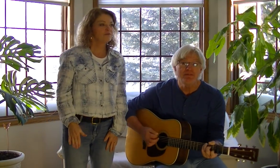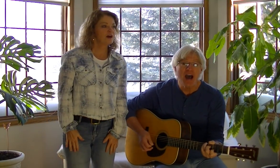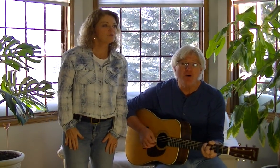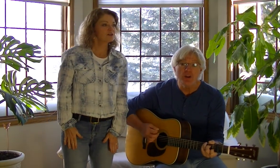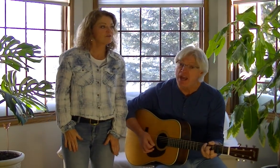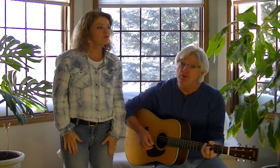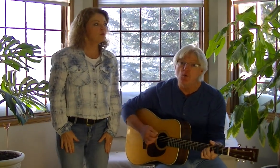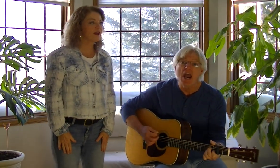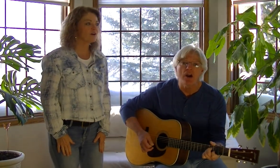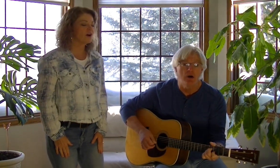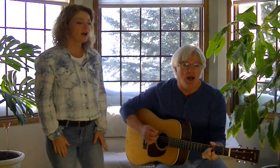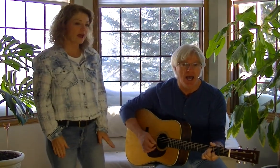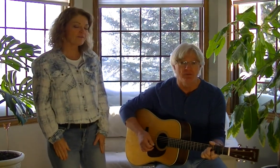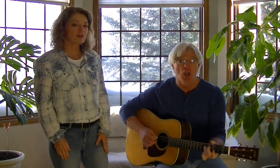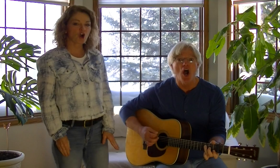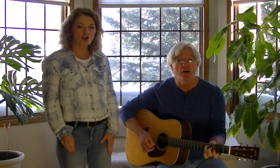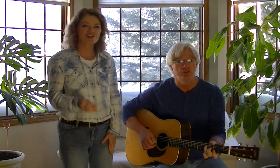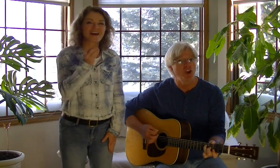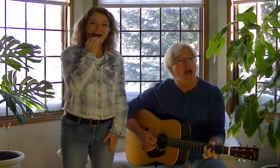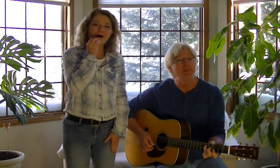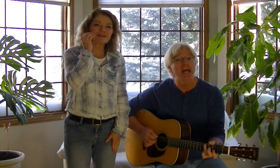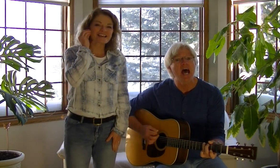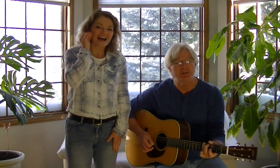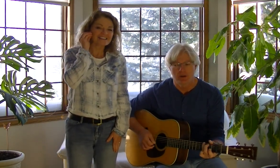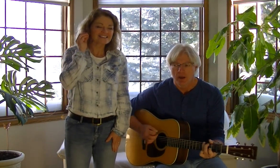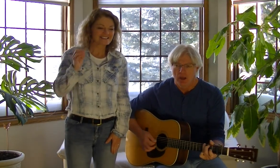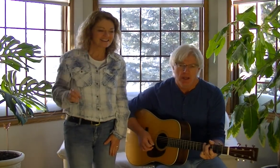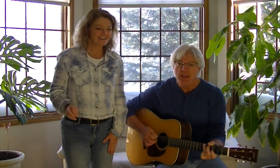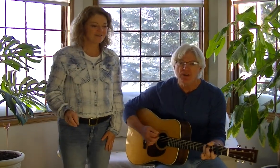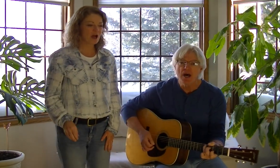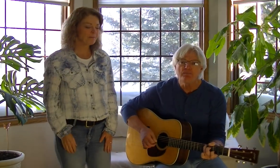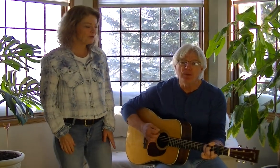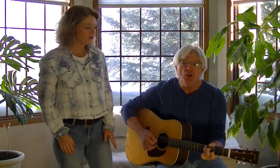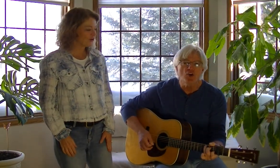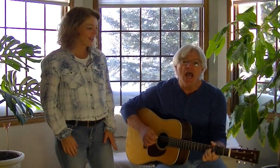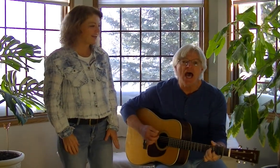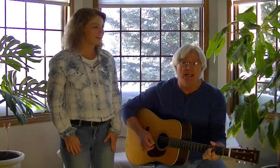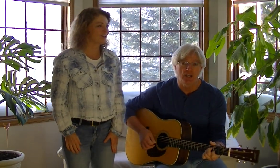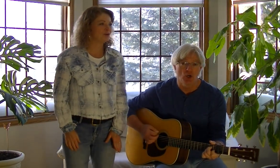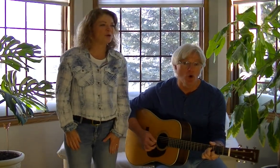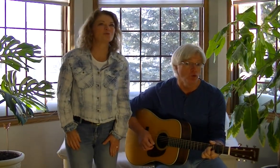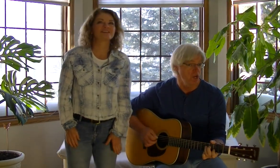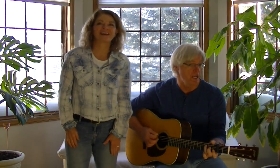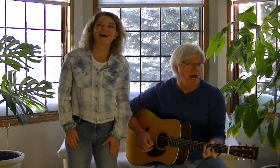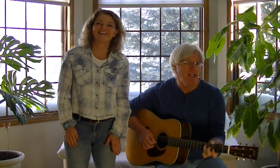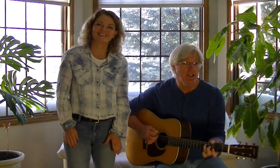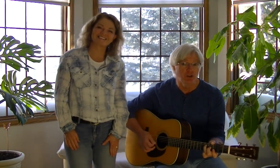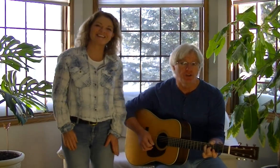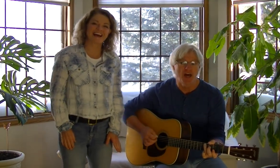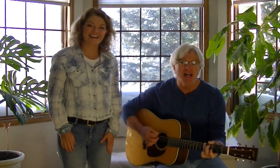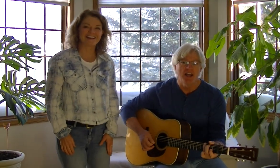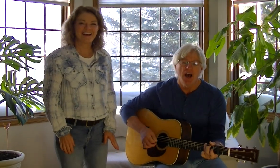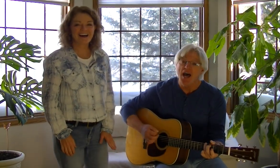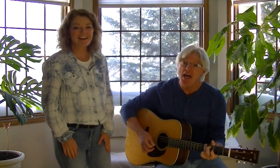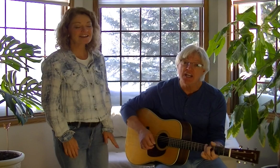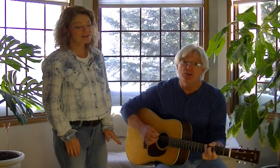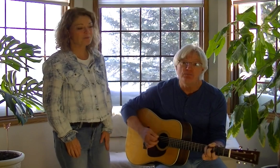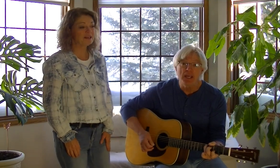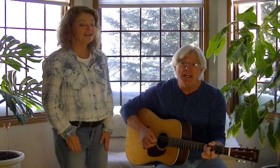found everywhere. I have a lard. Have a nap. Even up in your attic. You won't take time. You took that. I like to be